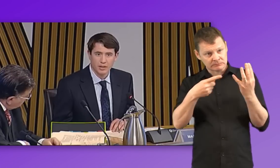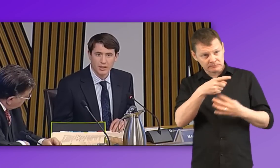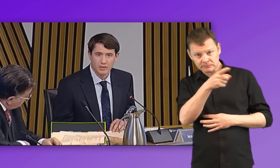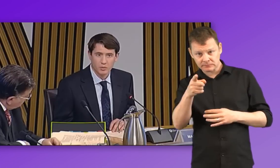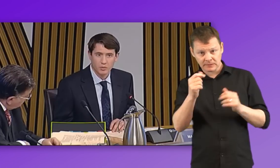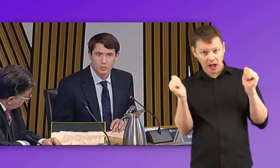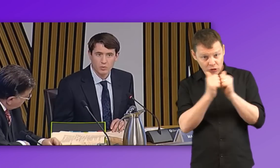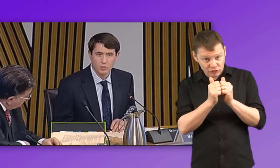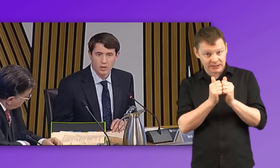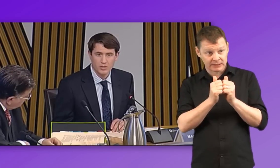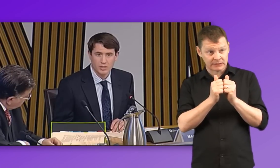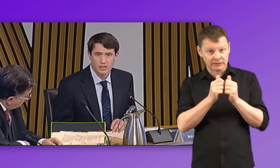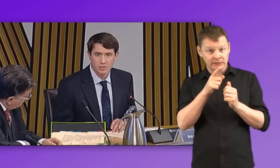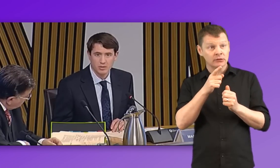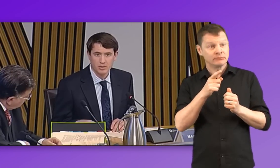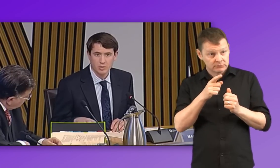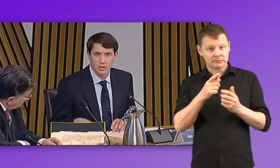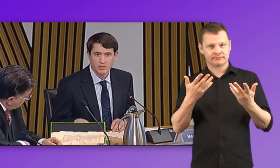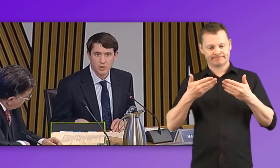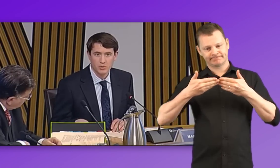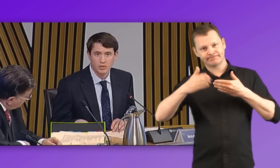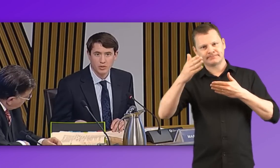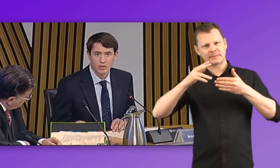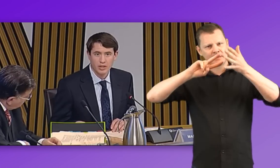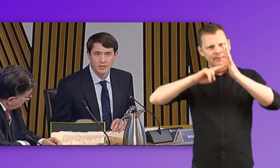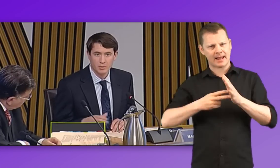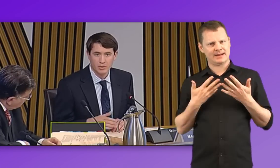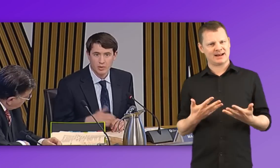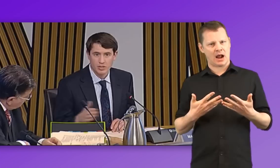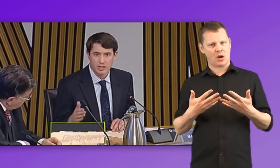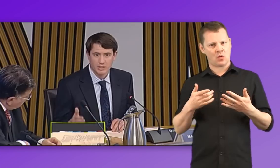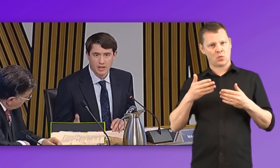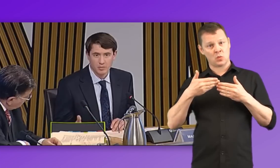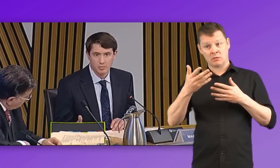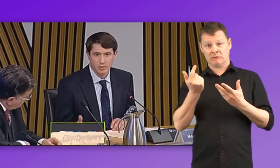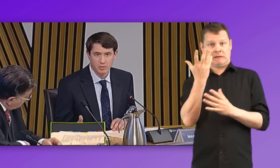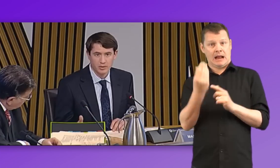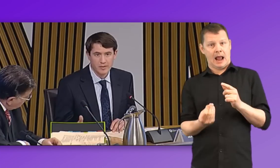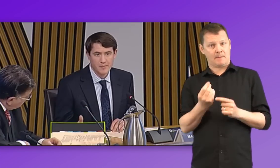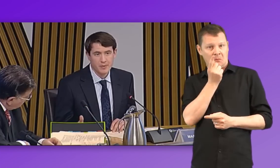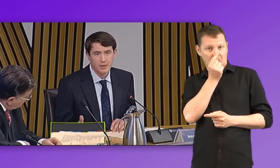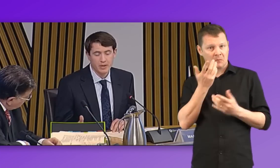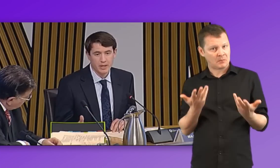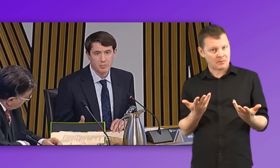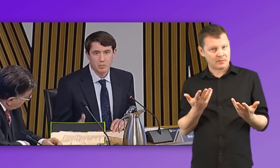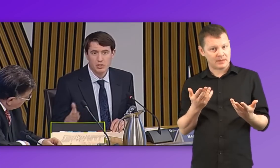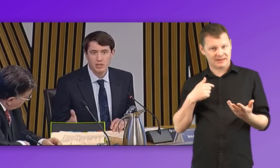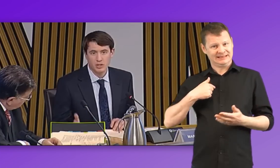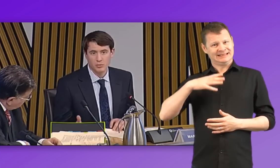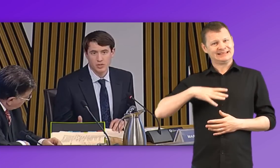that, and what actually needs to be done now to bridge that gap between boosting the numbers